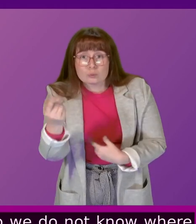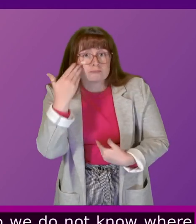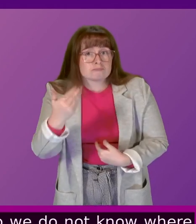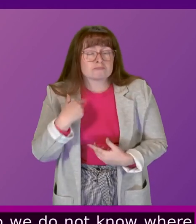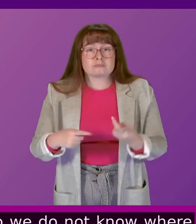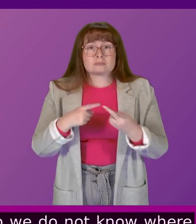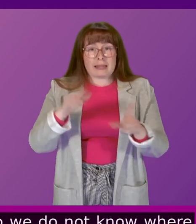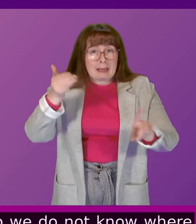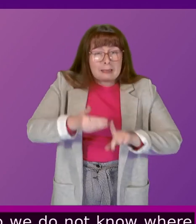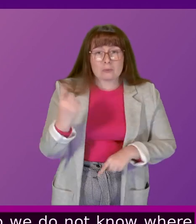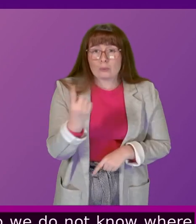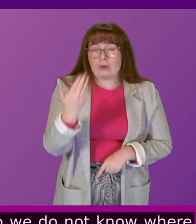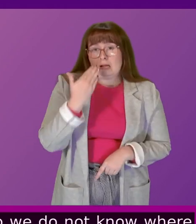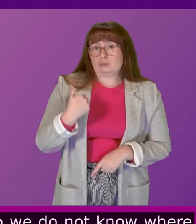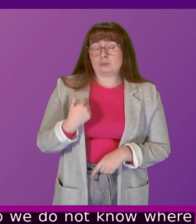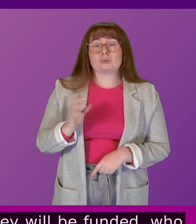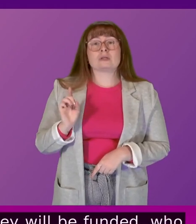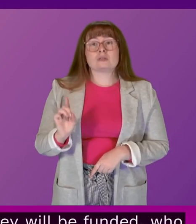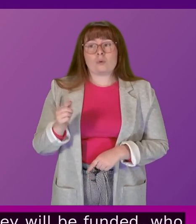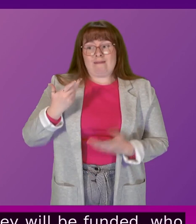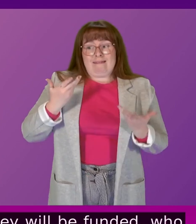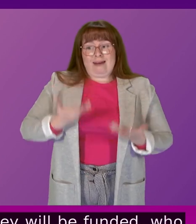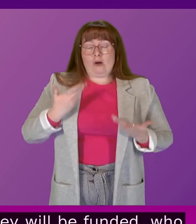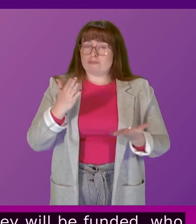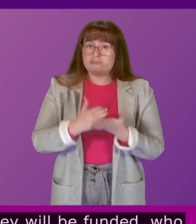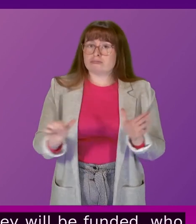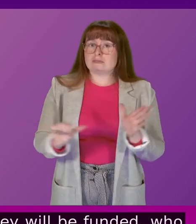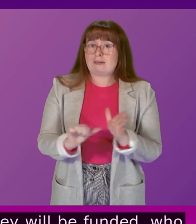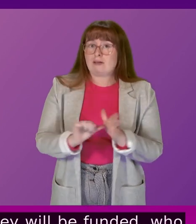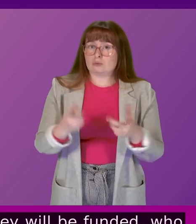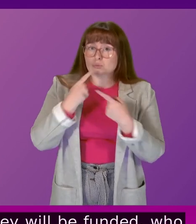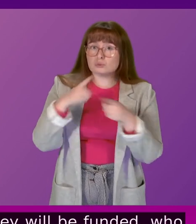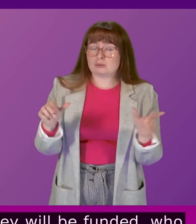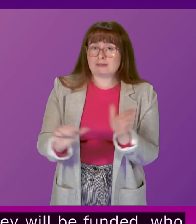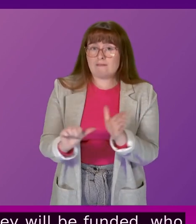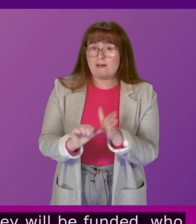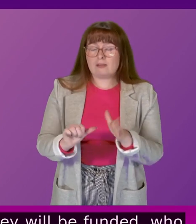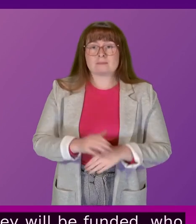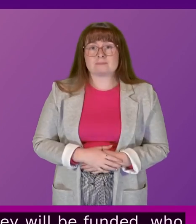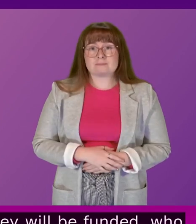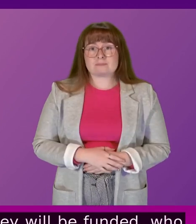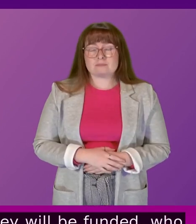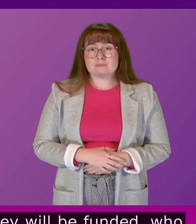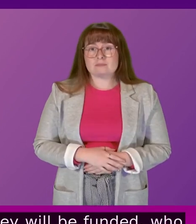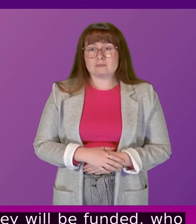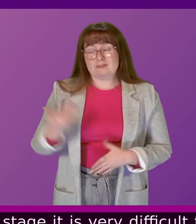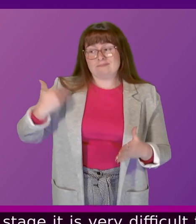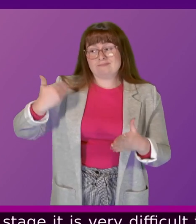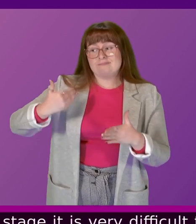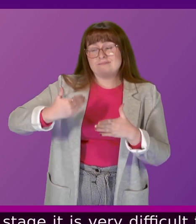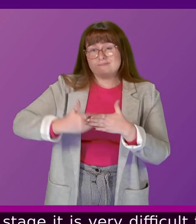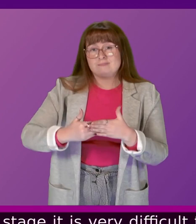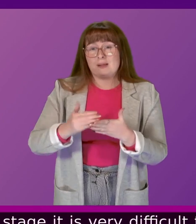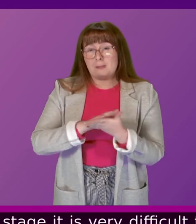targeted at. So, at this stage it's very difficult to say. The track record of this Tory Government suggests that the poorest